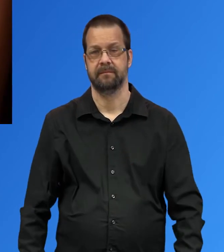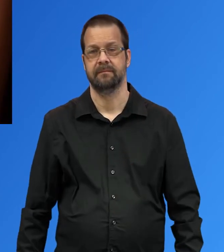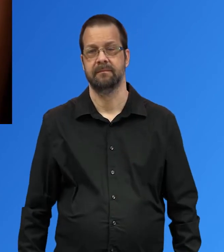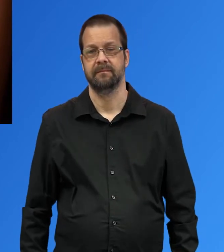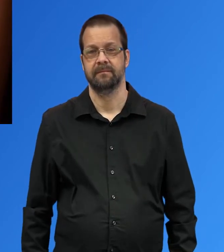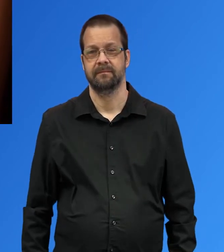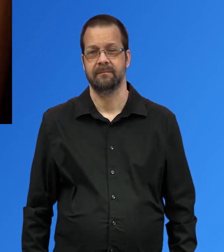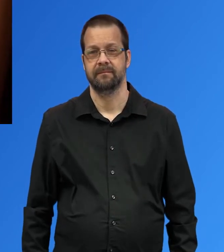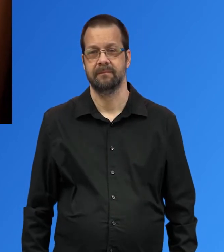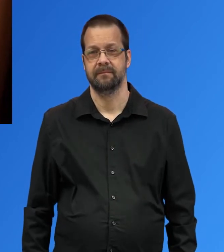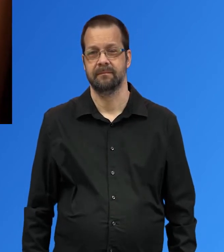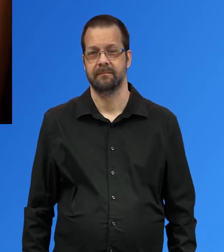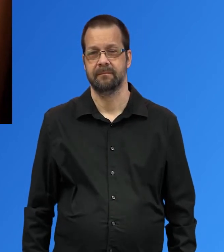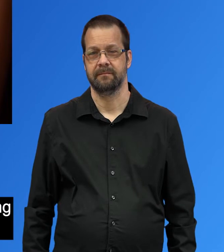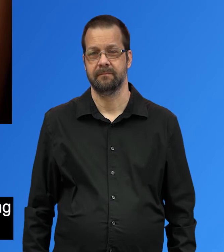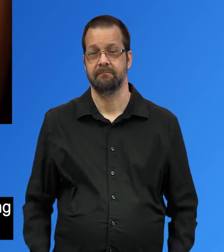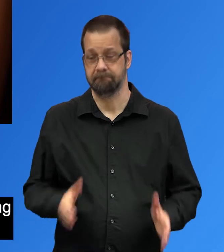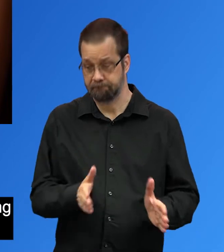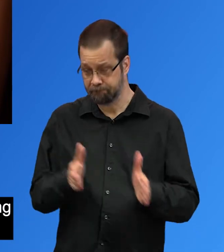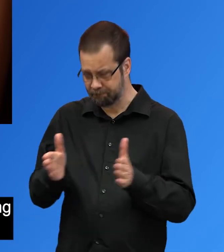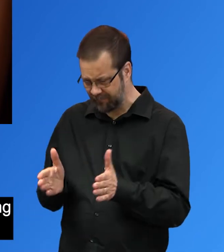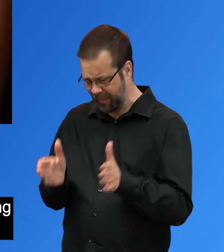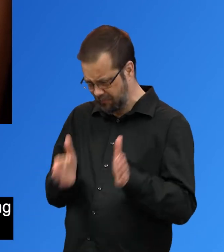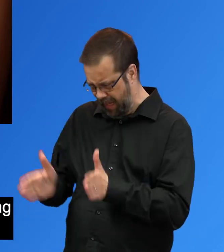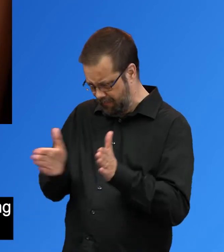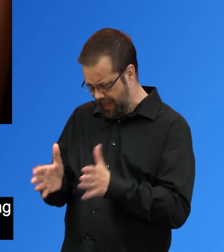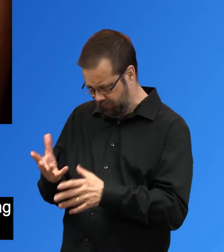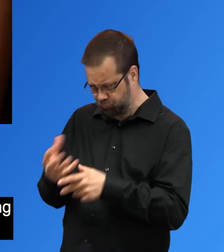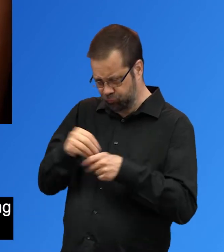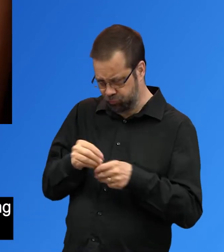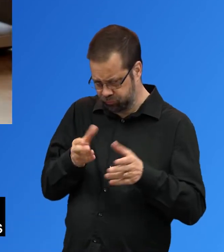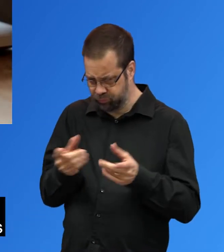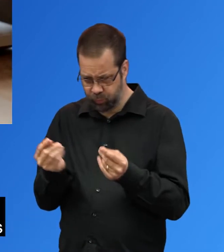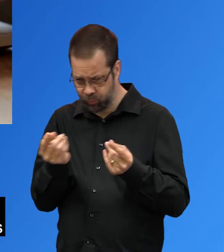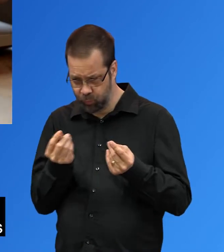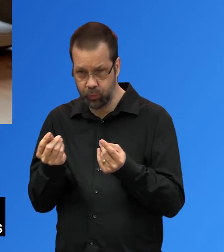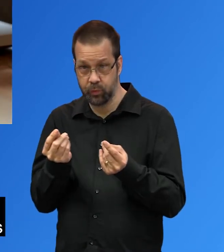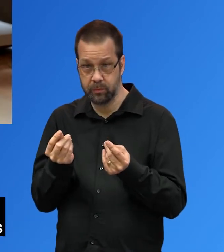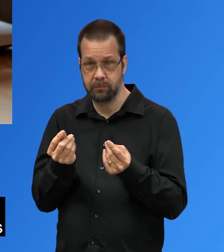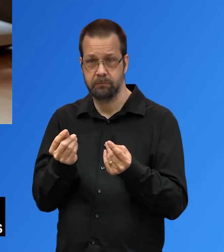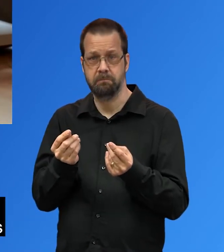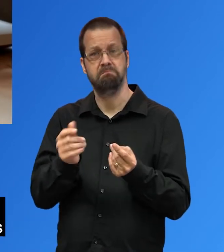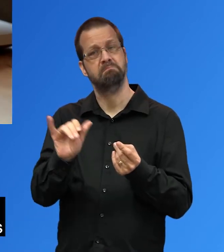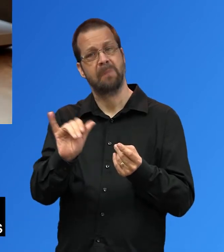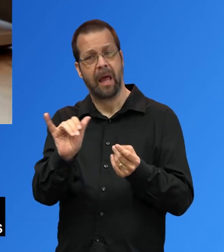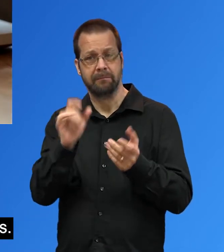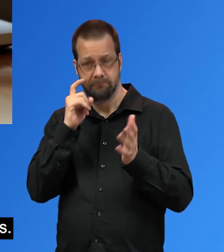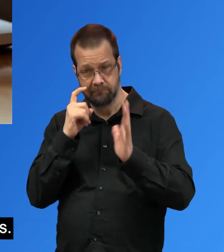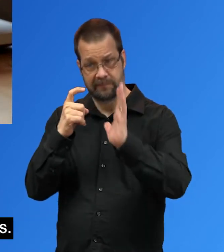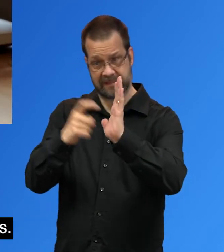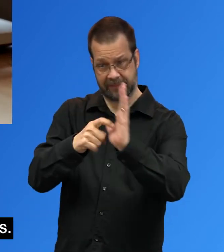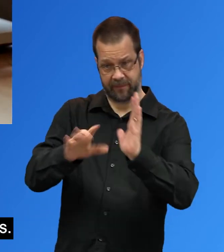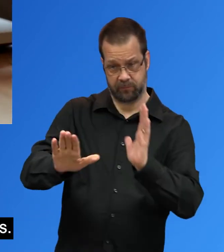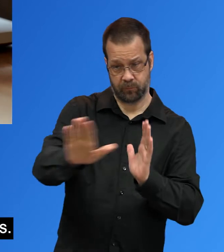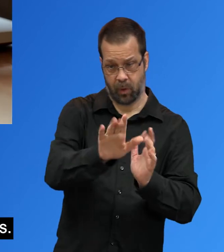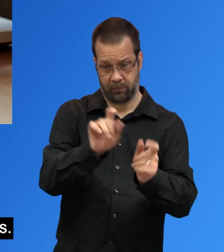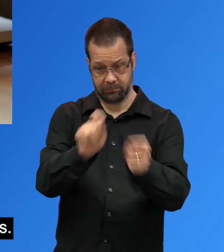Next, you want to plan the inclusive strategies in preparation for the meeting including Identifying accessibility and accommodation needs for speakers and